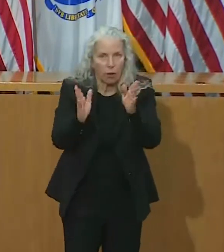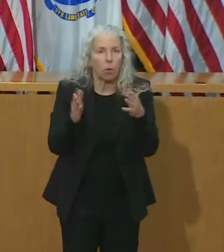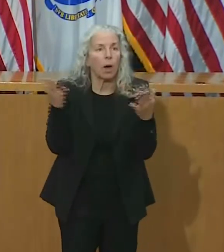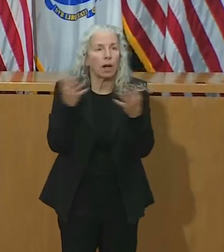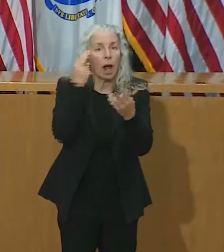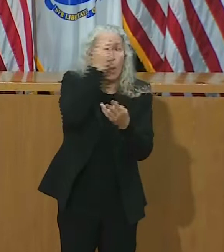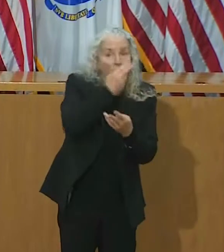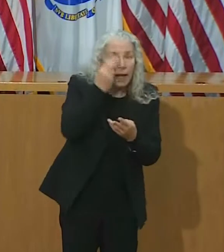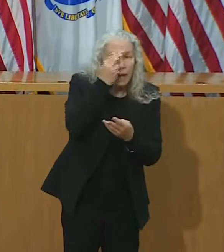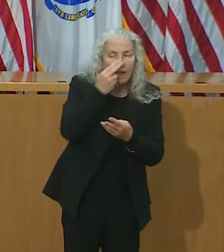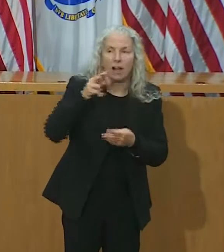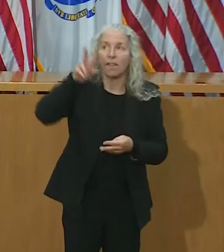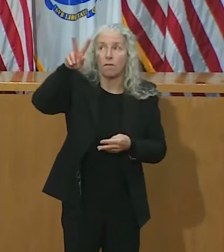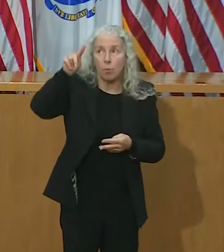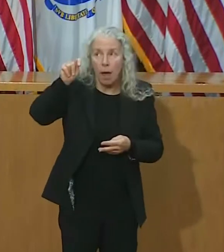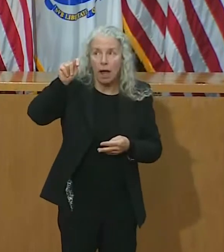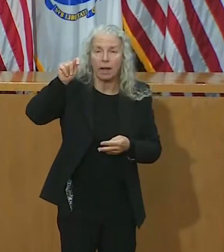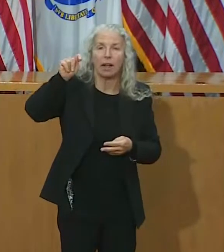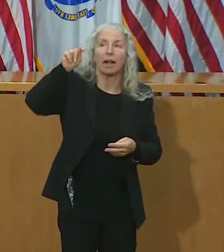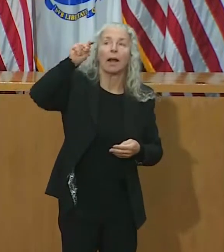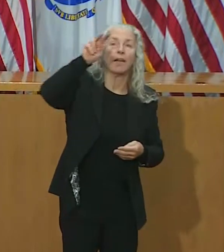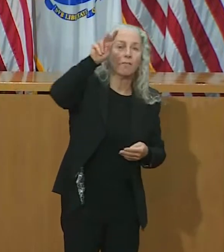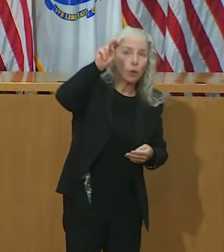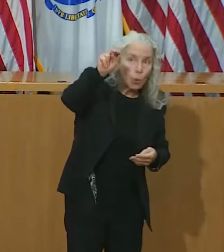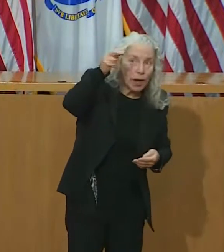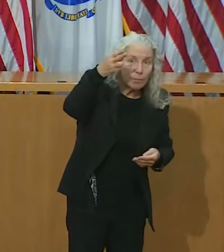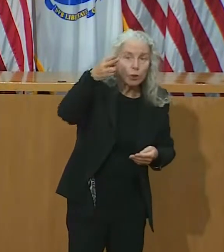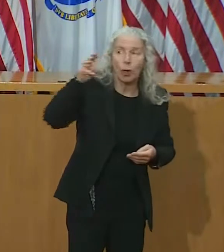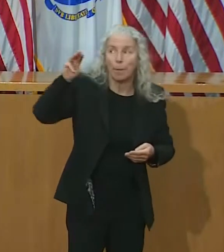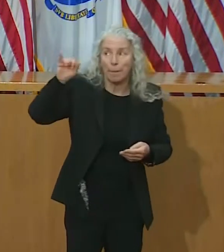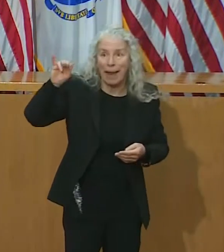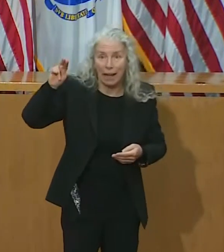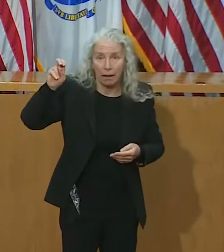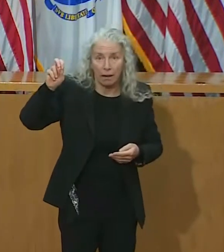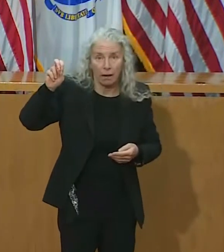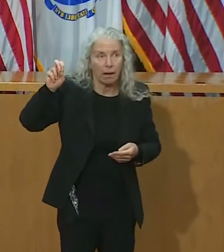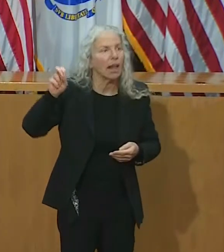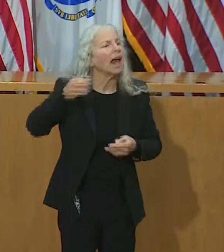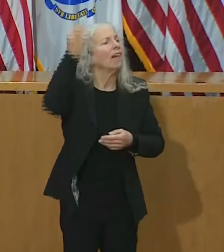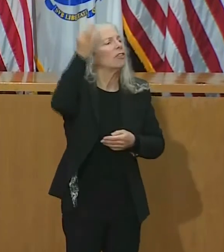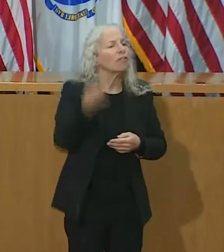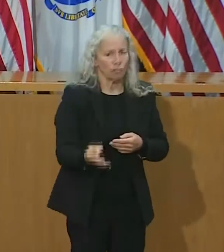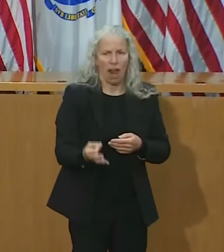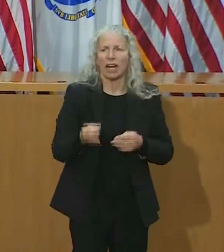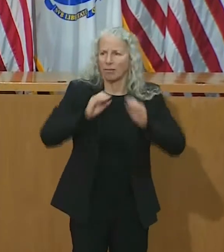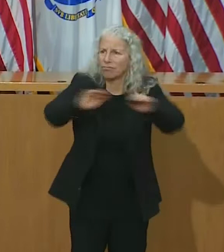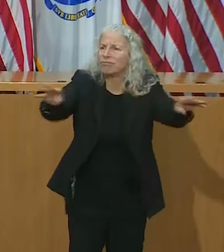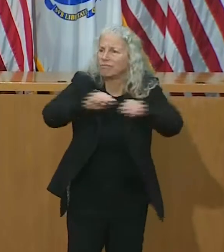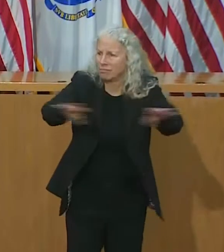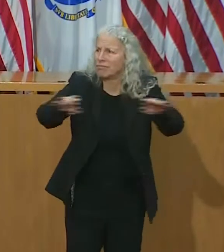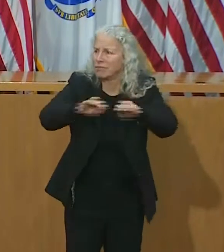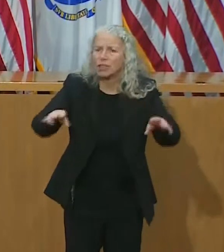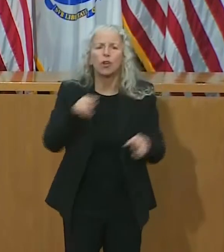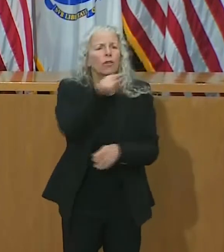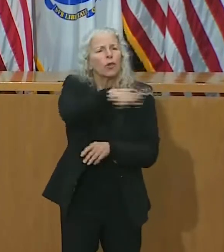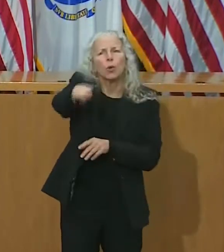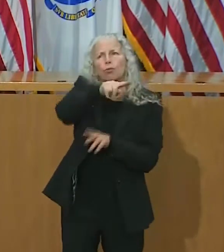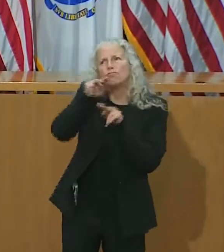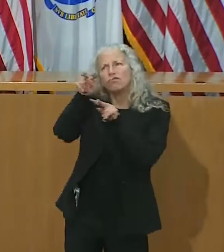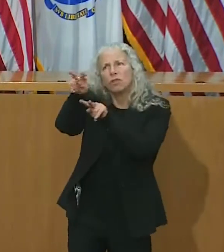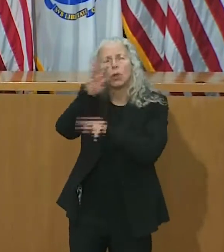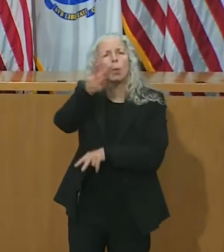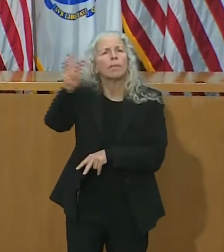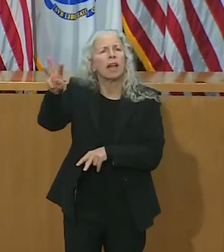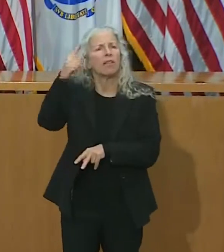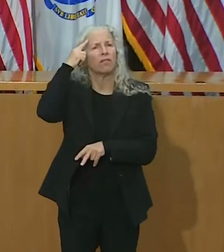Vermont, Maine, and New Hampshire. Weekly state travel data is released on Fridays, and everyone is urged to check the website, as we